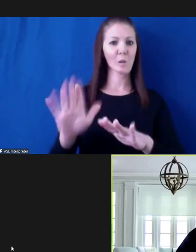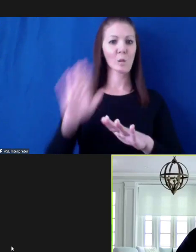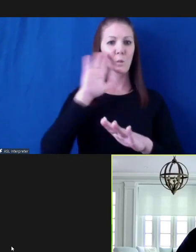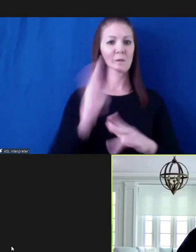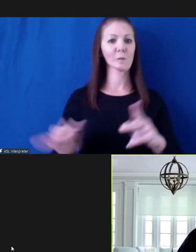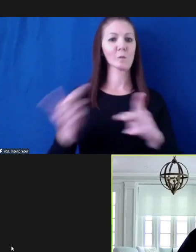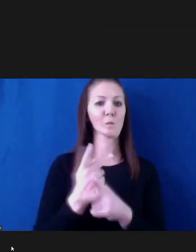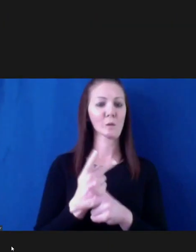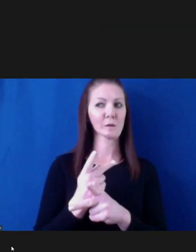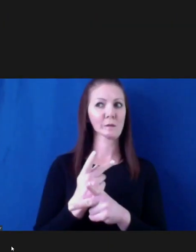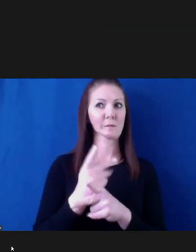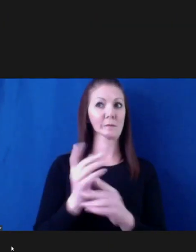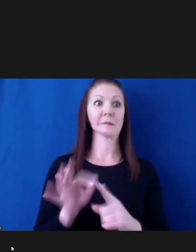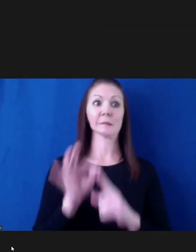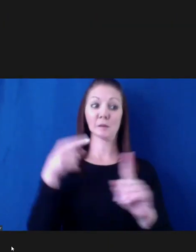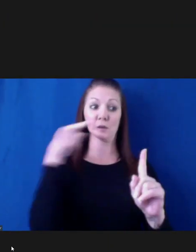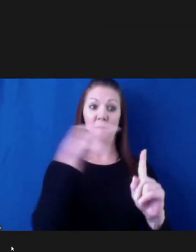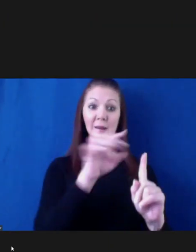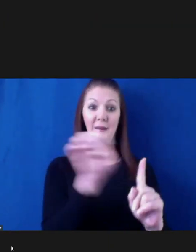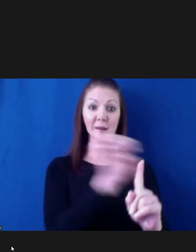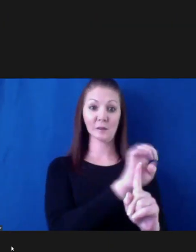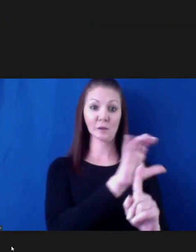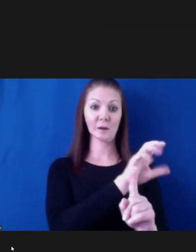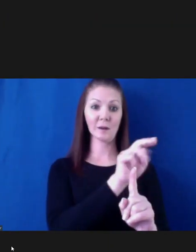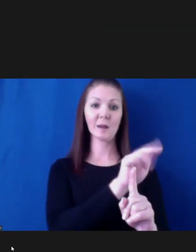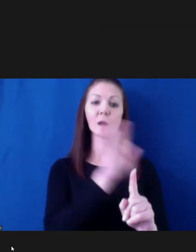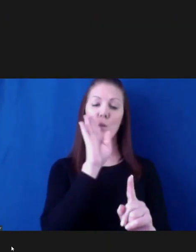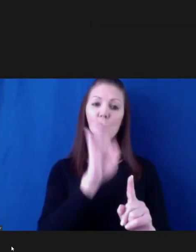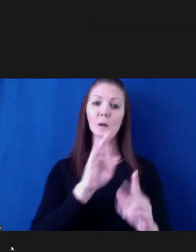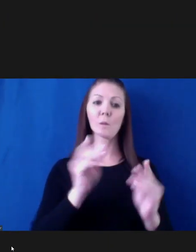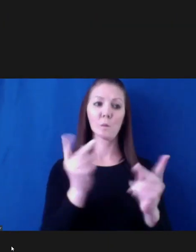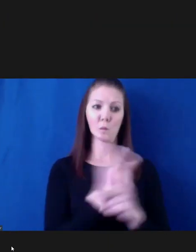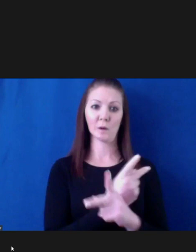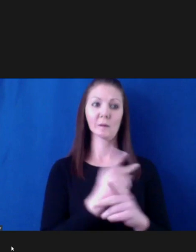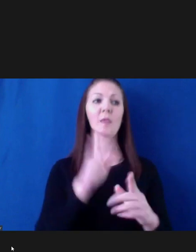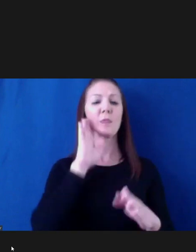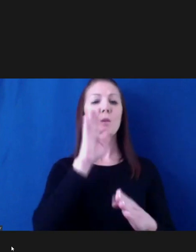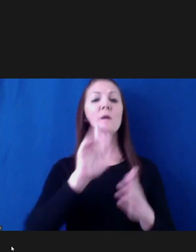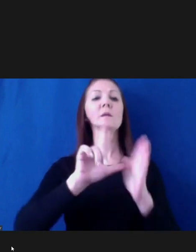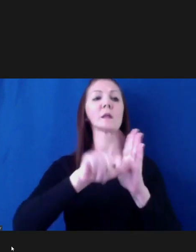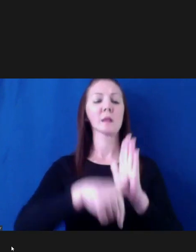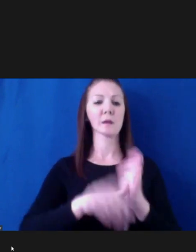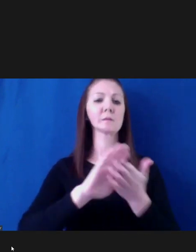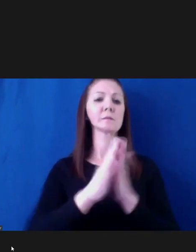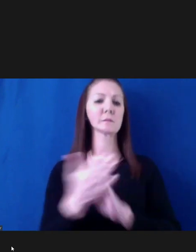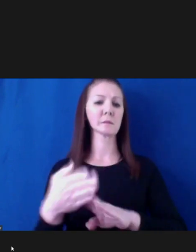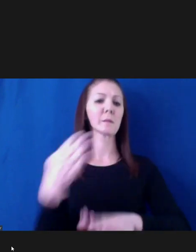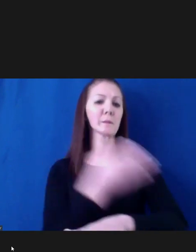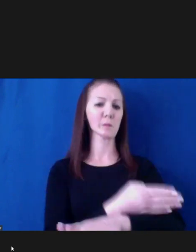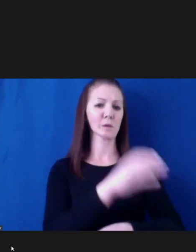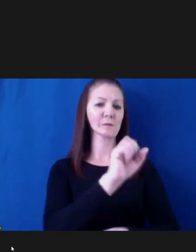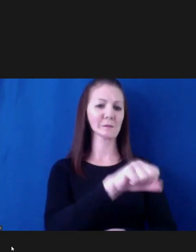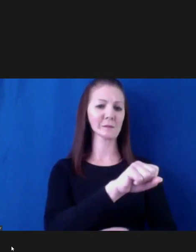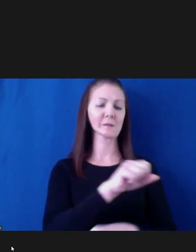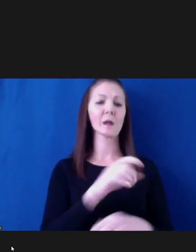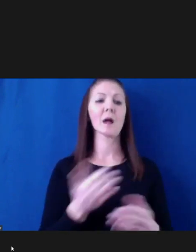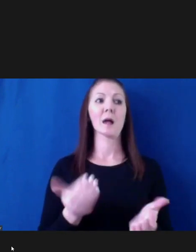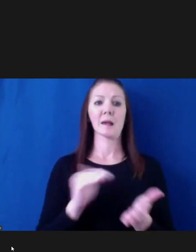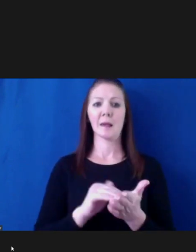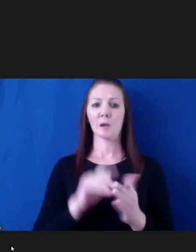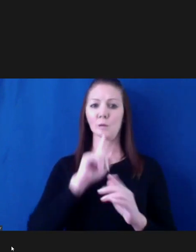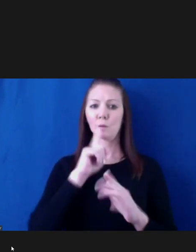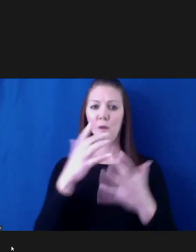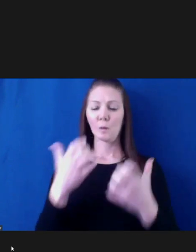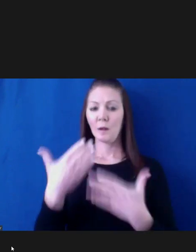hats off. Look, we've got snowplow guys who have been out there for hours. They've got a, you know, 12 to 17 hour shift